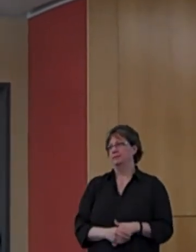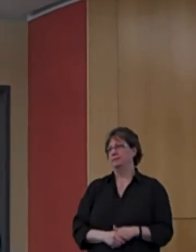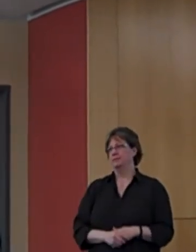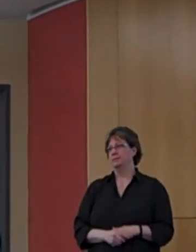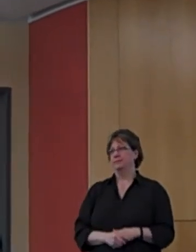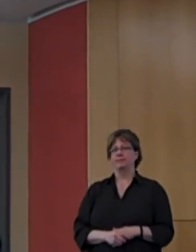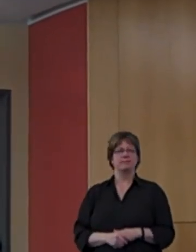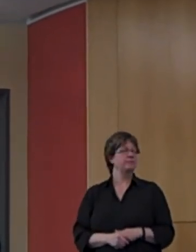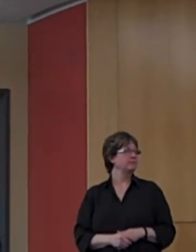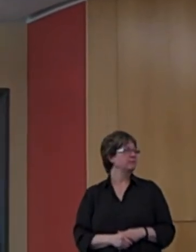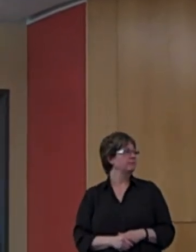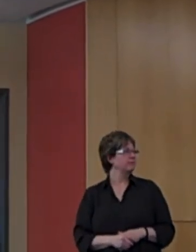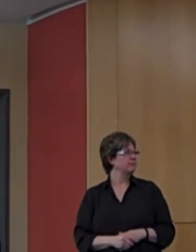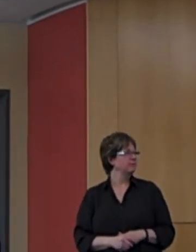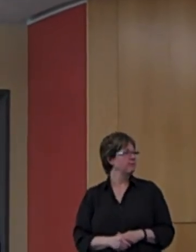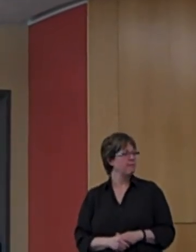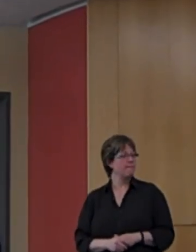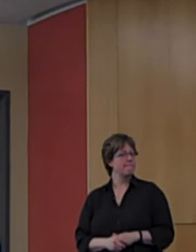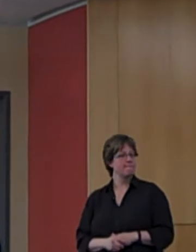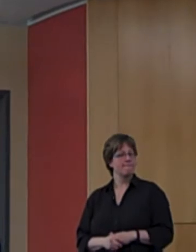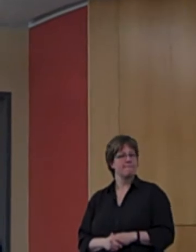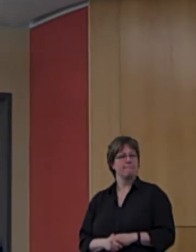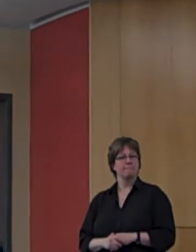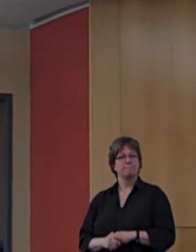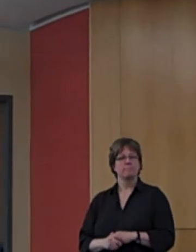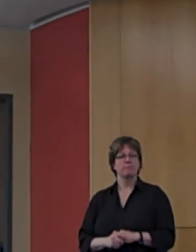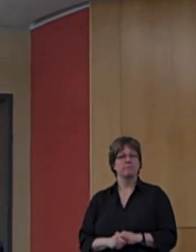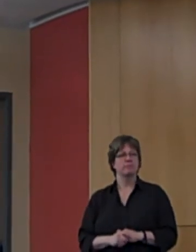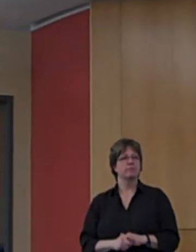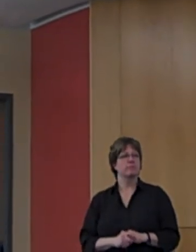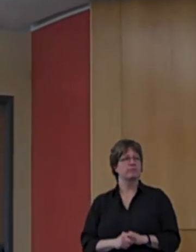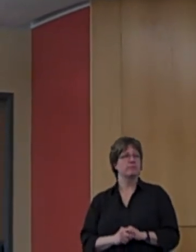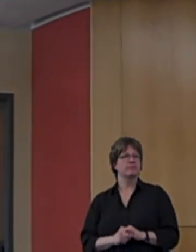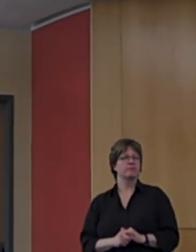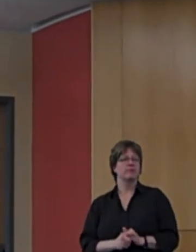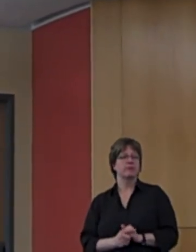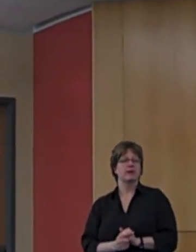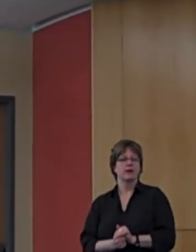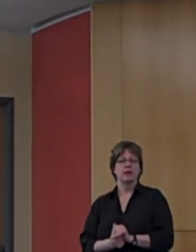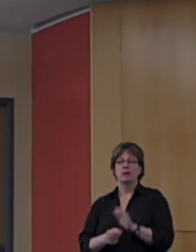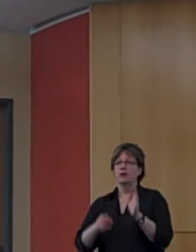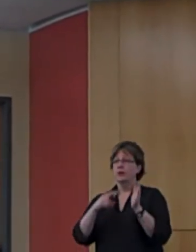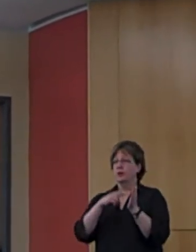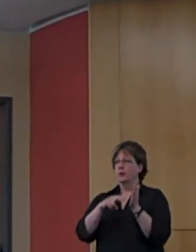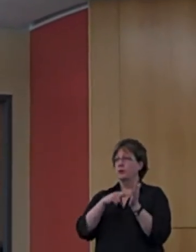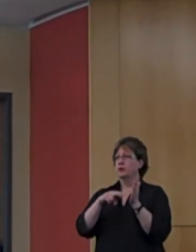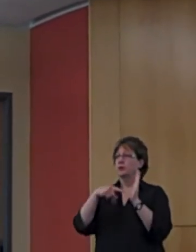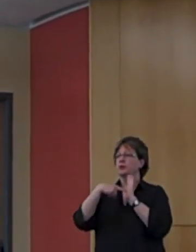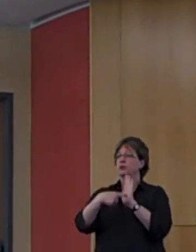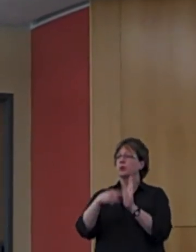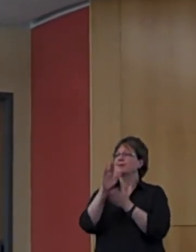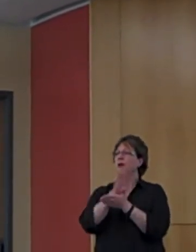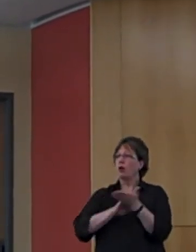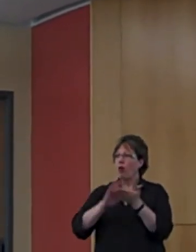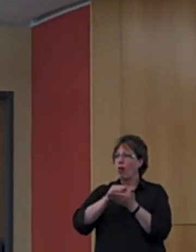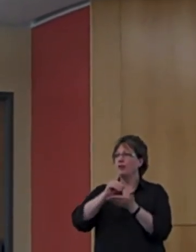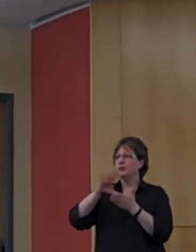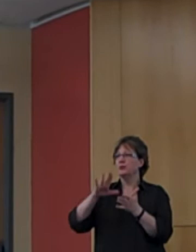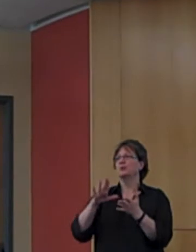Further, as researcher Gibble makes evident in her analysis, college students are particularly susceptible to the